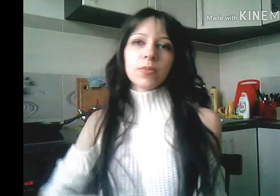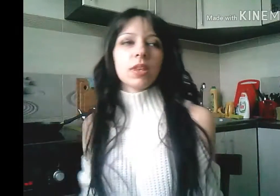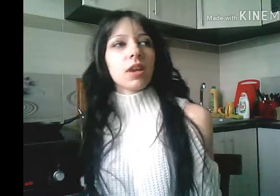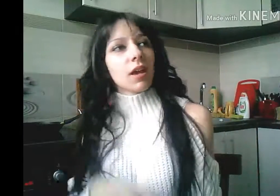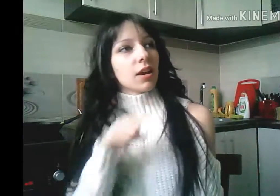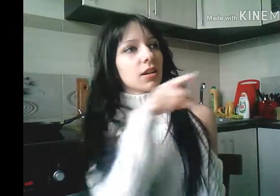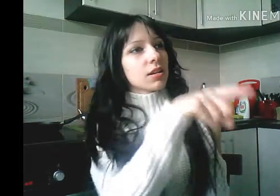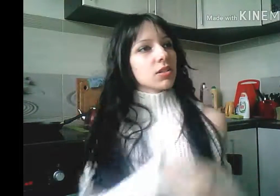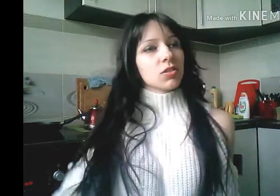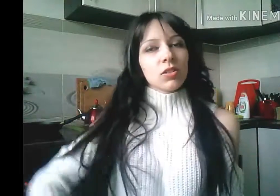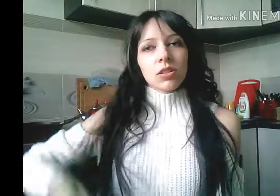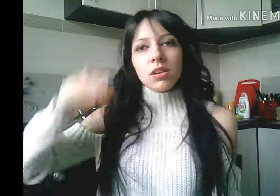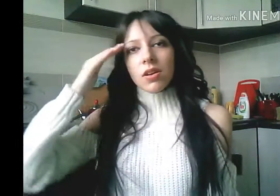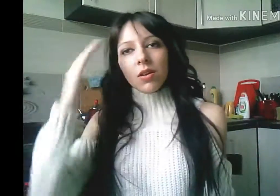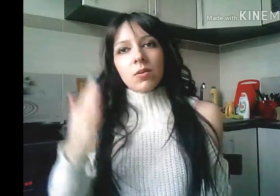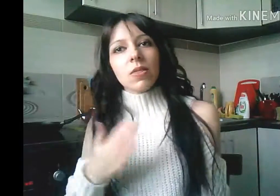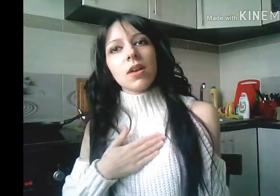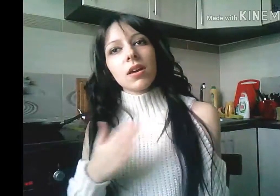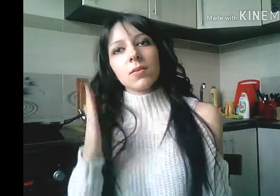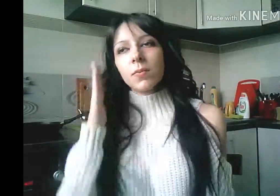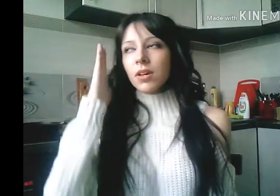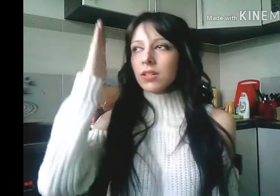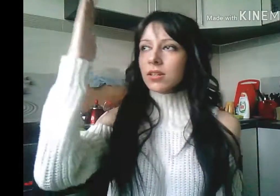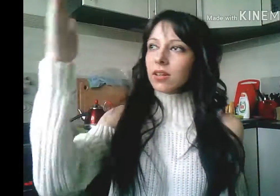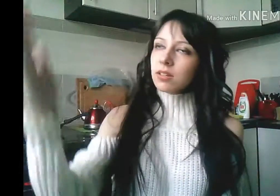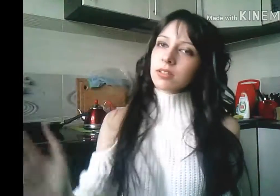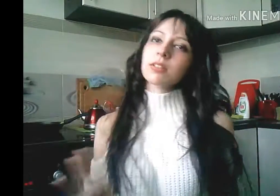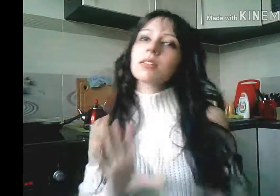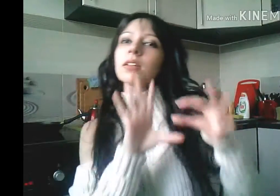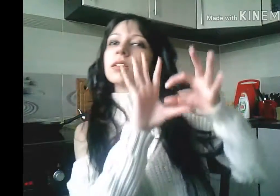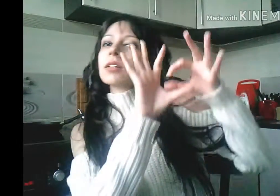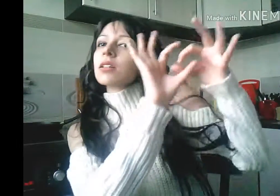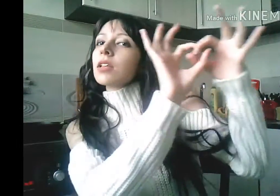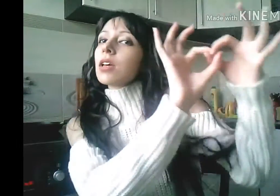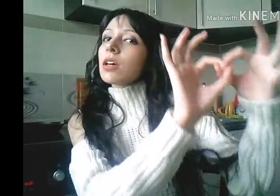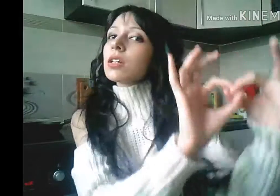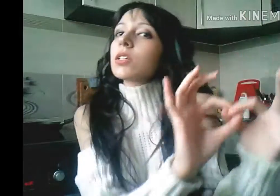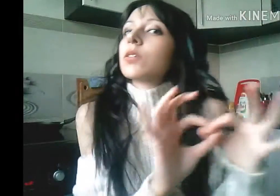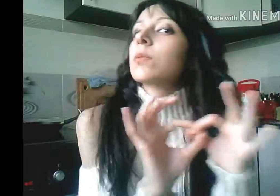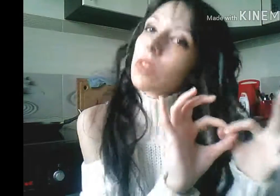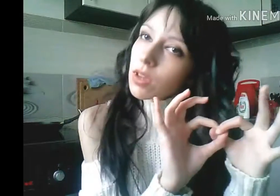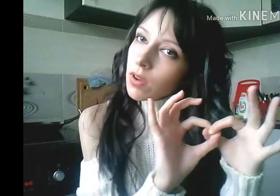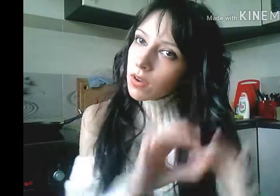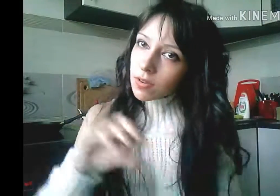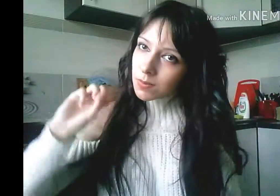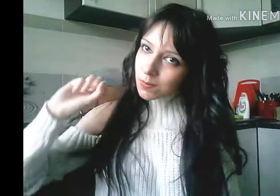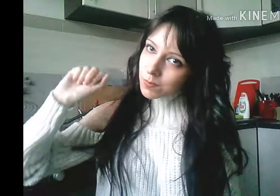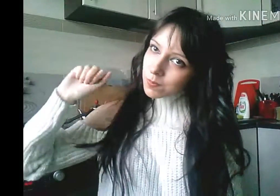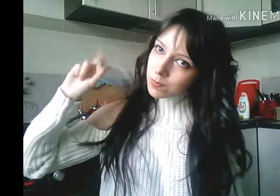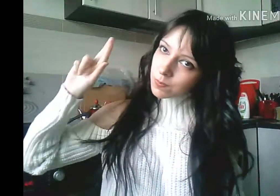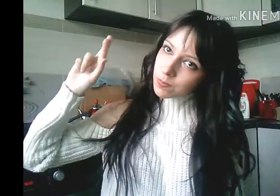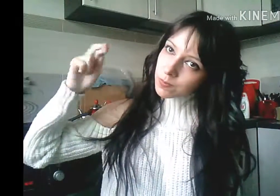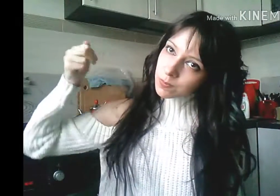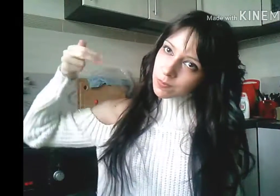Does she know that my destiny lies with her? Sarah,